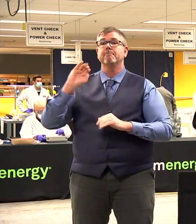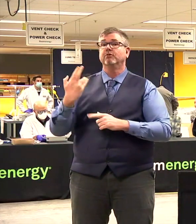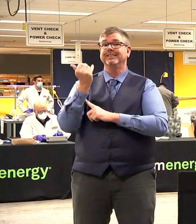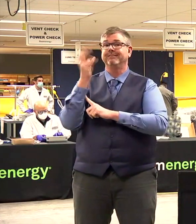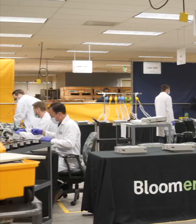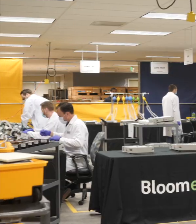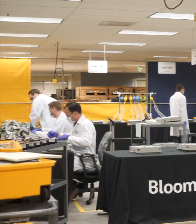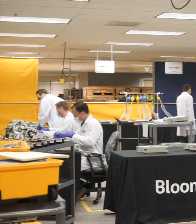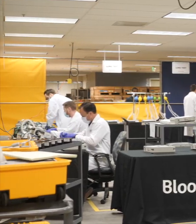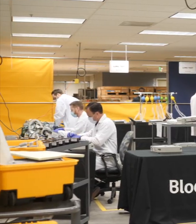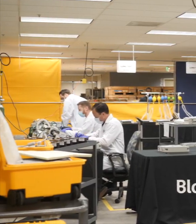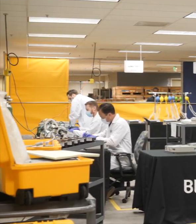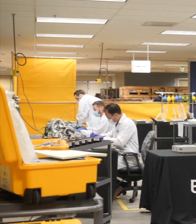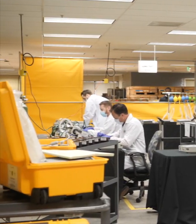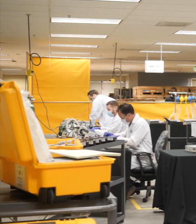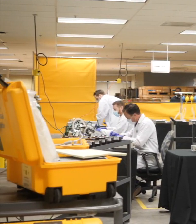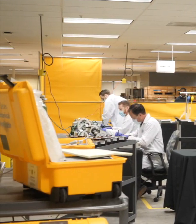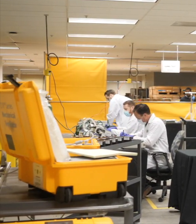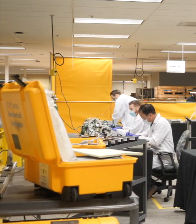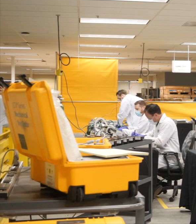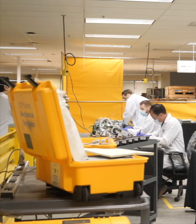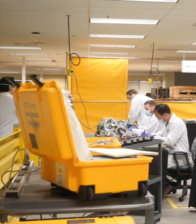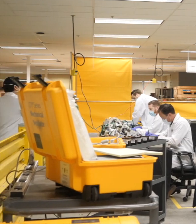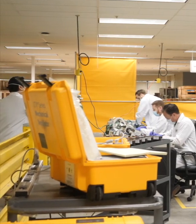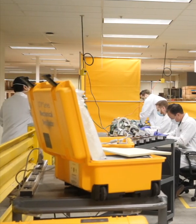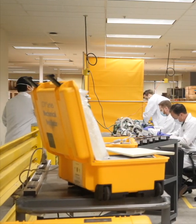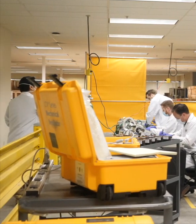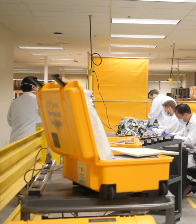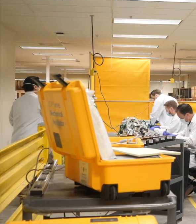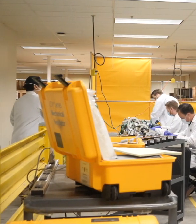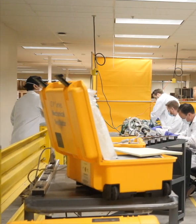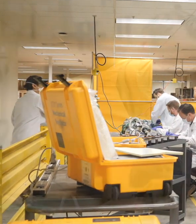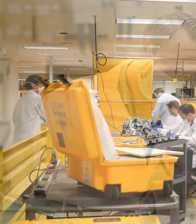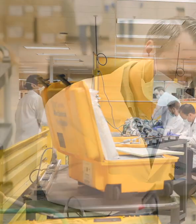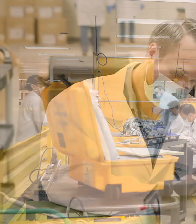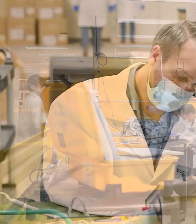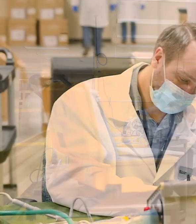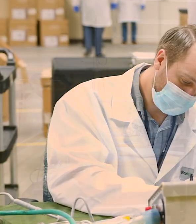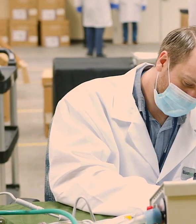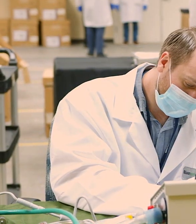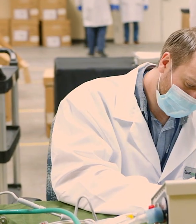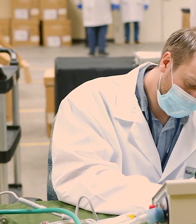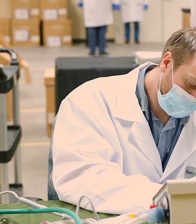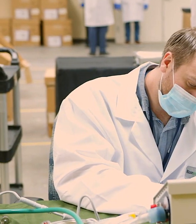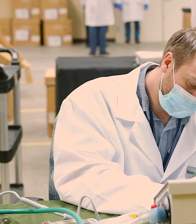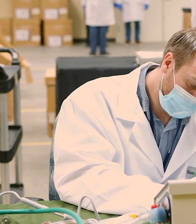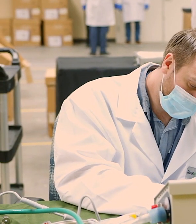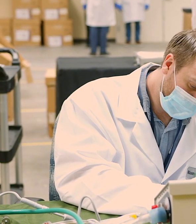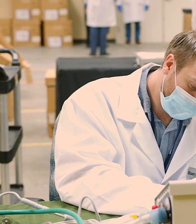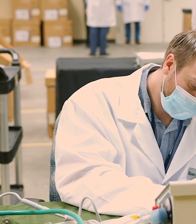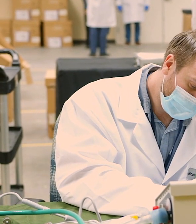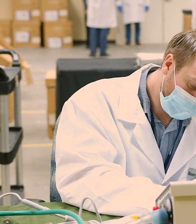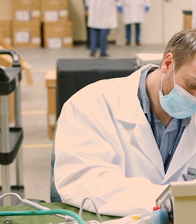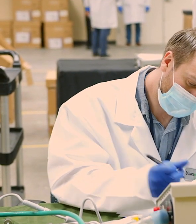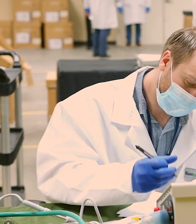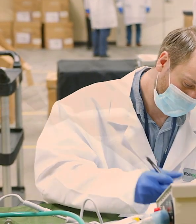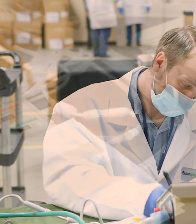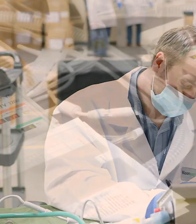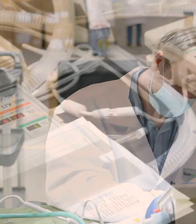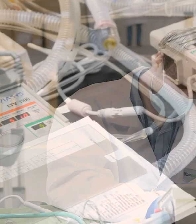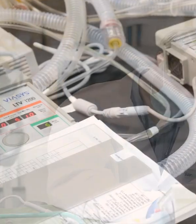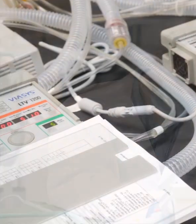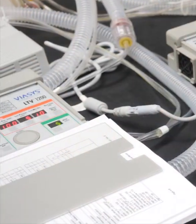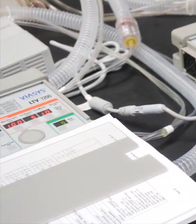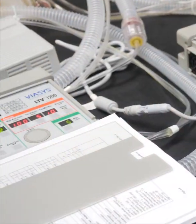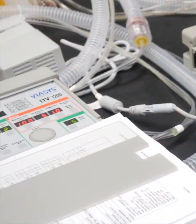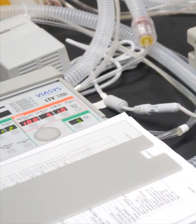And here you see behind me hundreds of these that have already been turned around. 80 were sent back and refurbished. Yesterday were sent